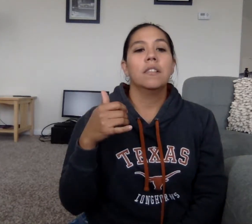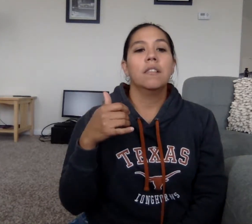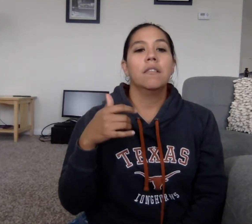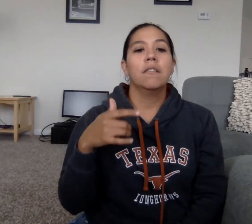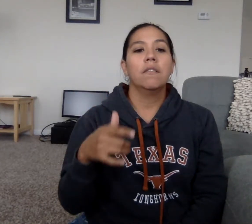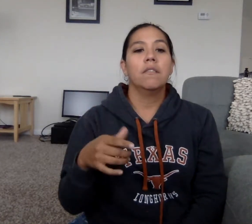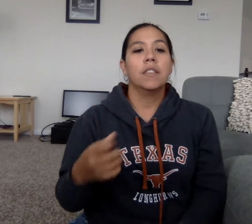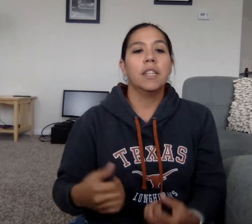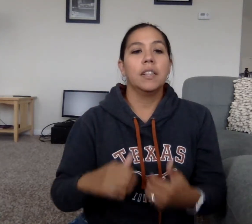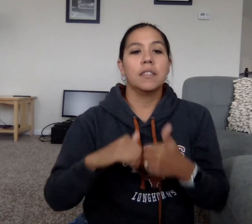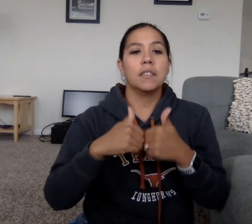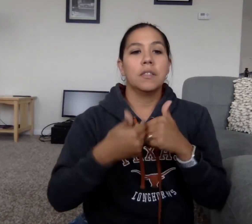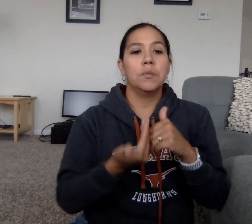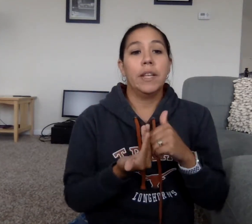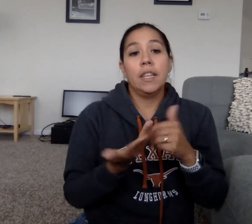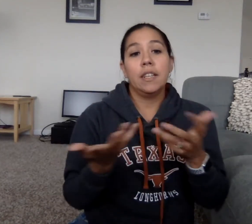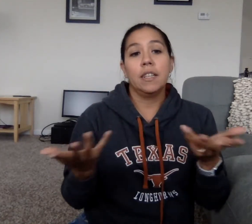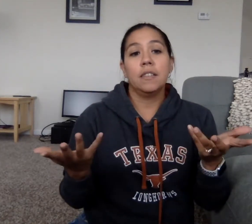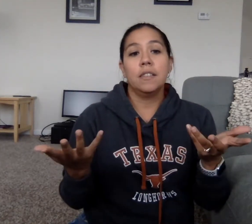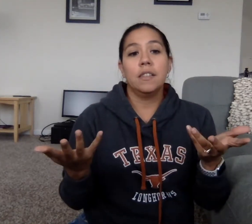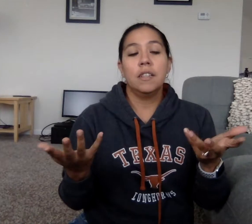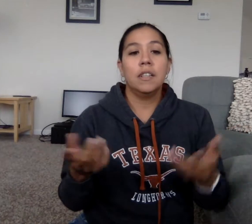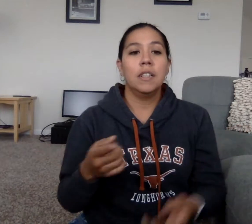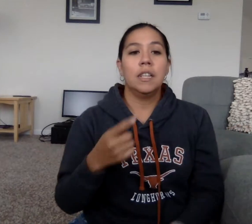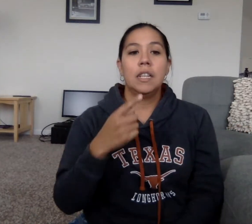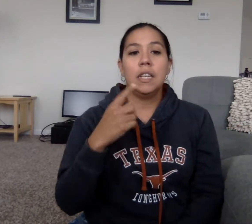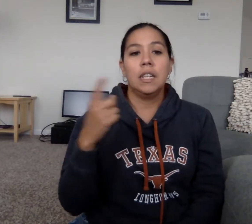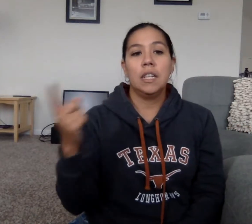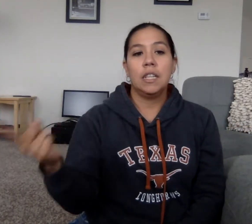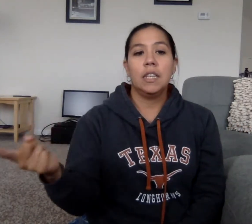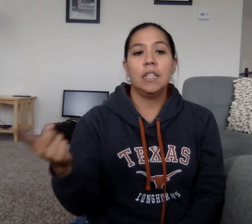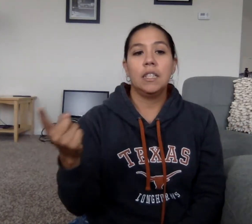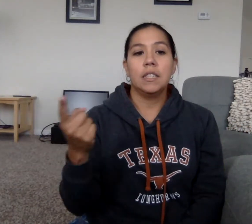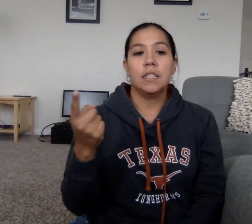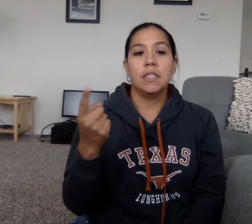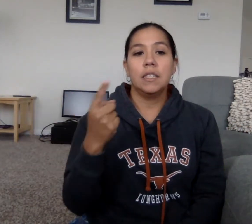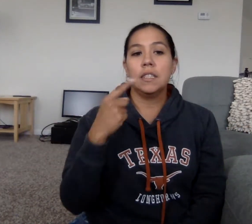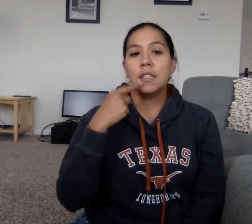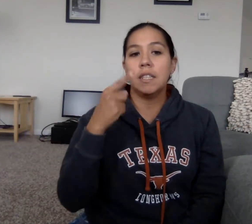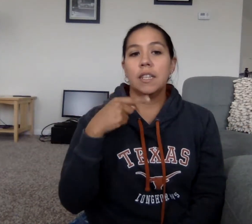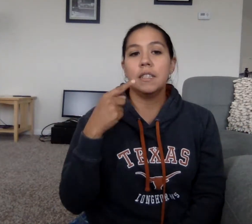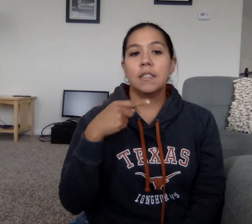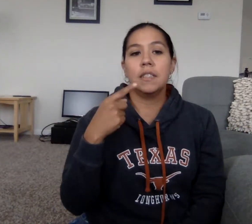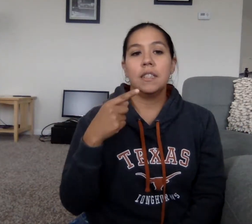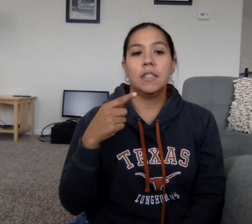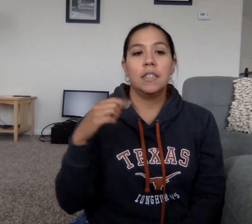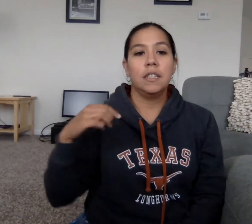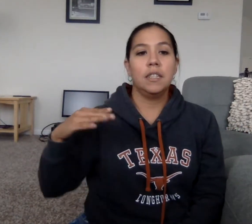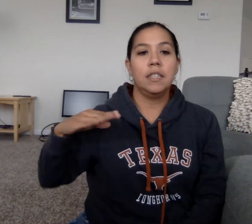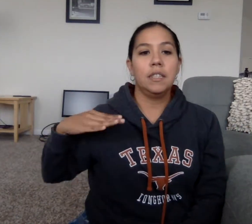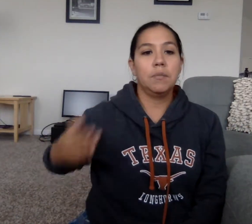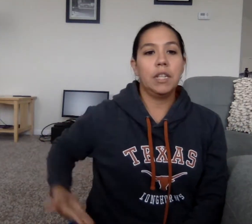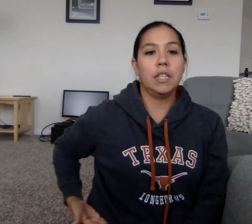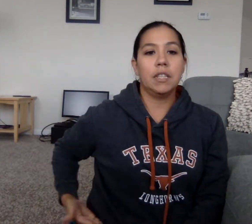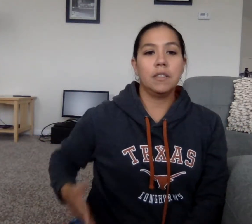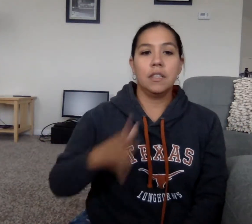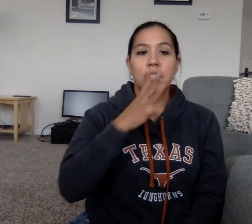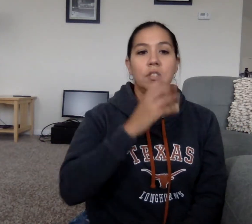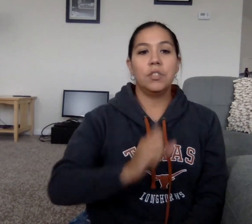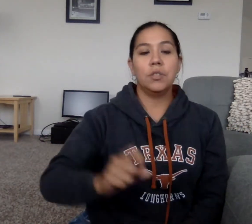That's the way it is. He says his body's too